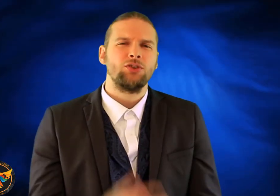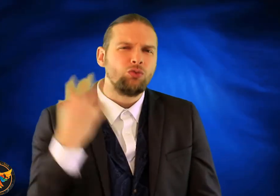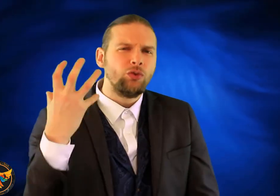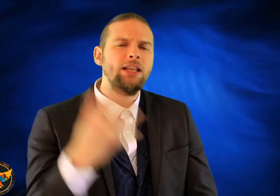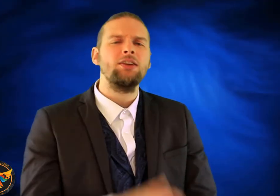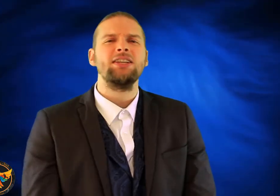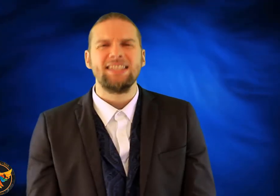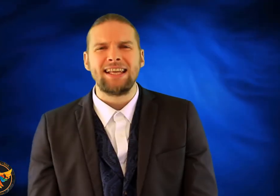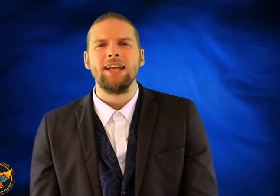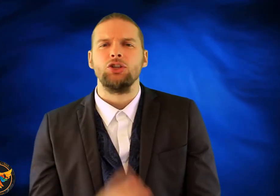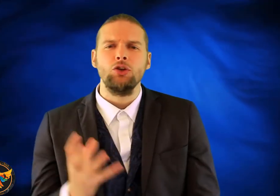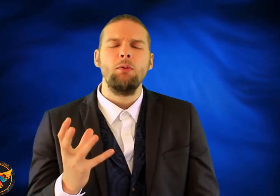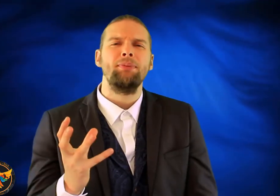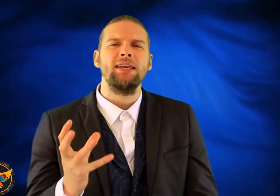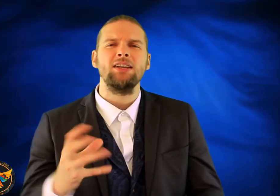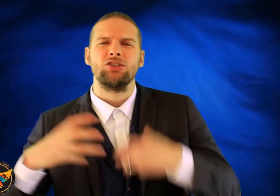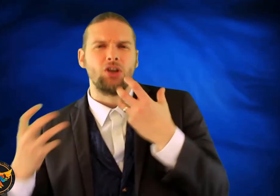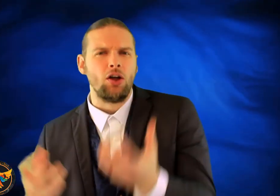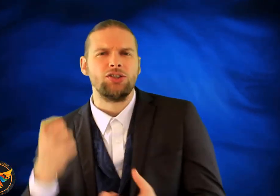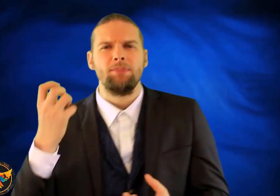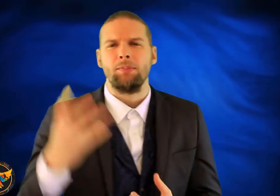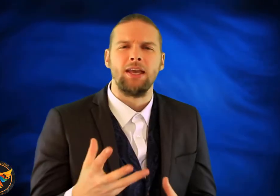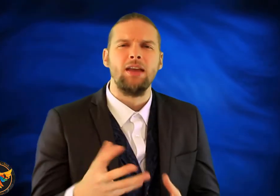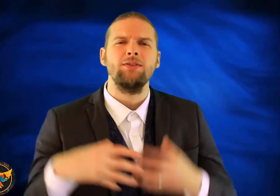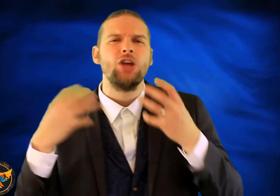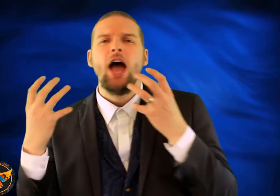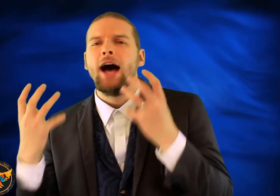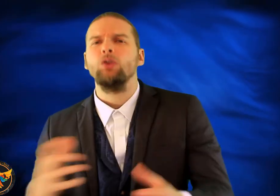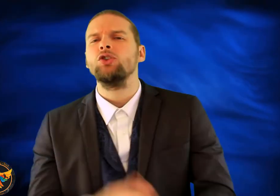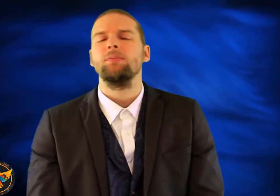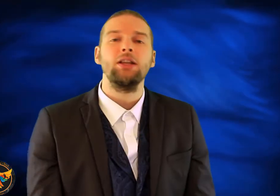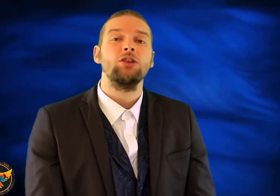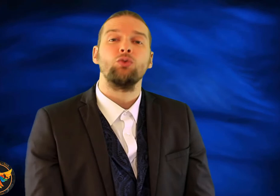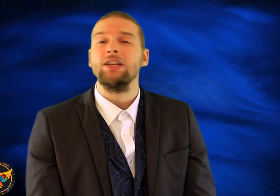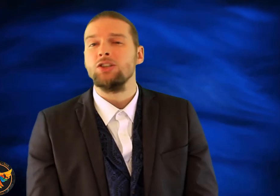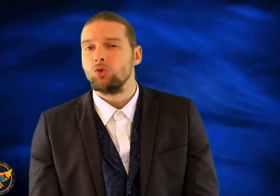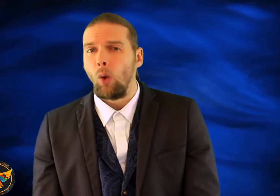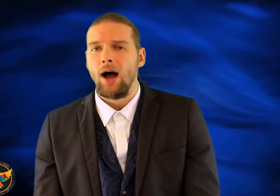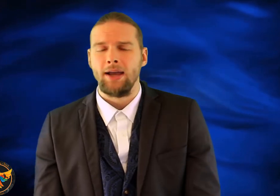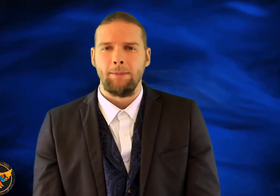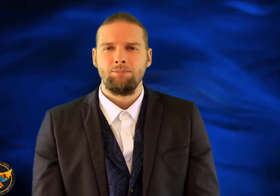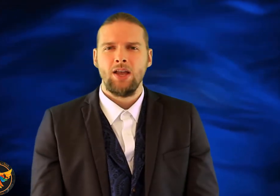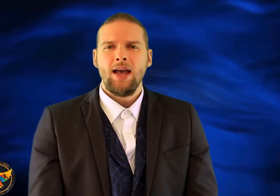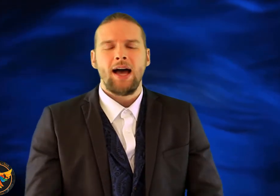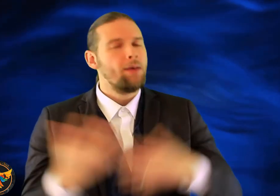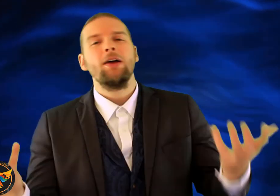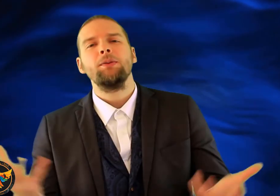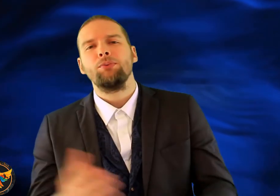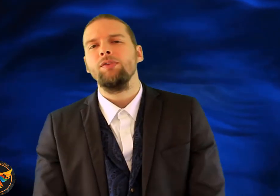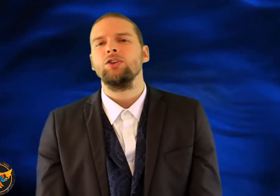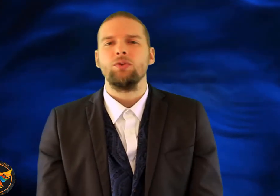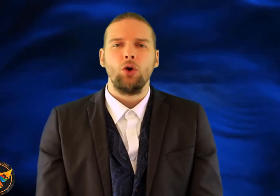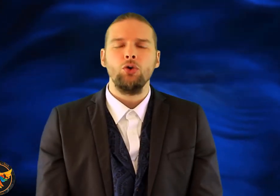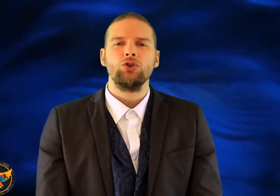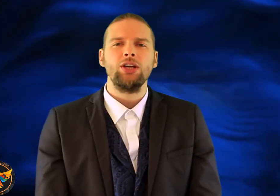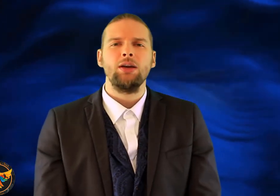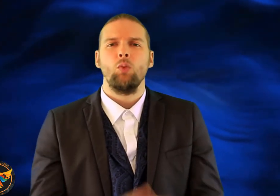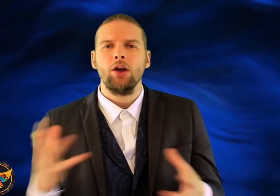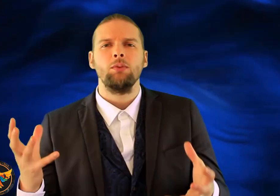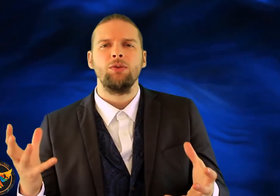to really understand human beings, the concept, the behaviors, and ultimately the reasons why. And I've had the privilege of coaching and working with